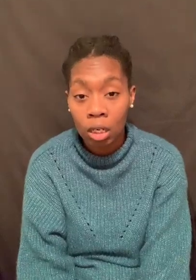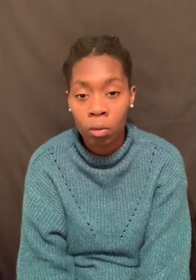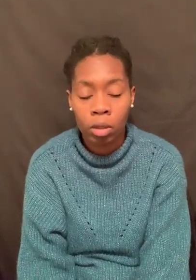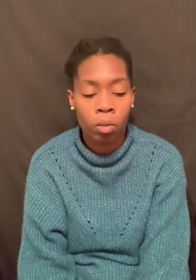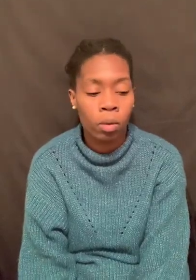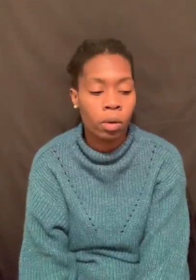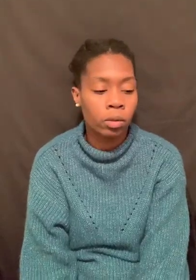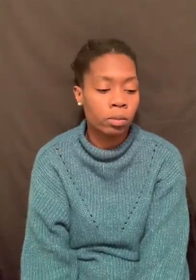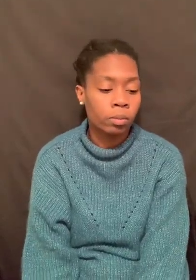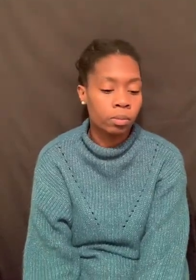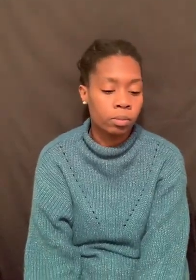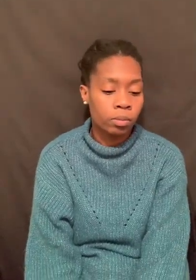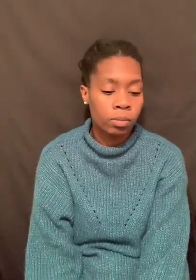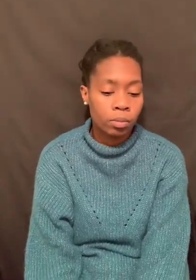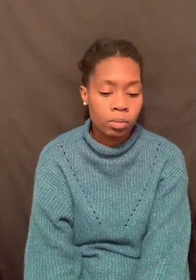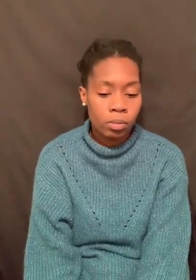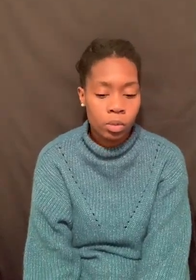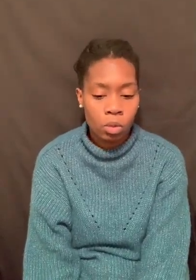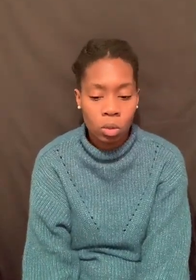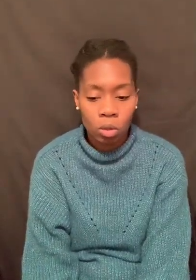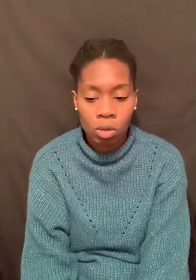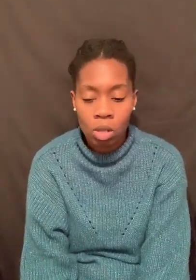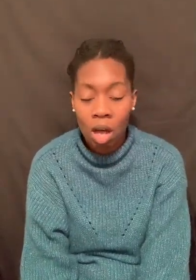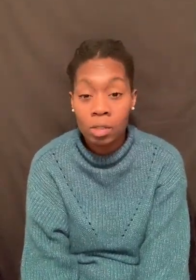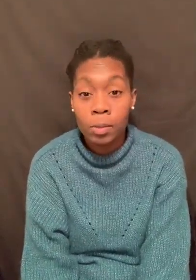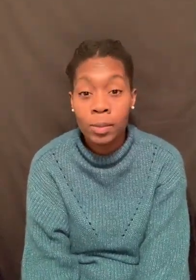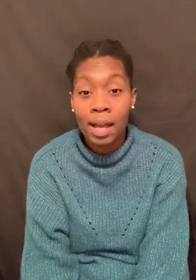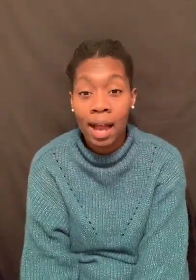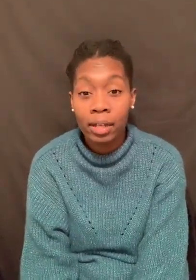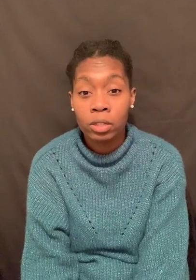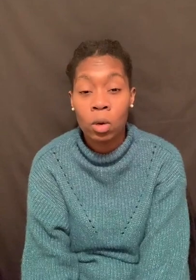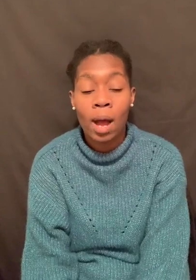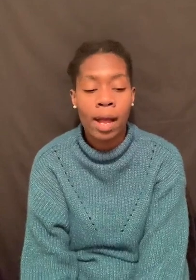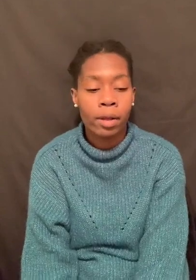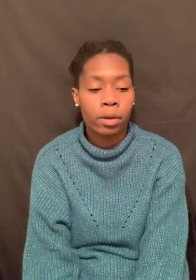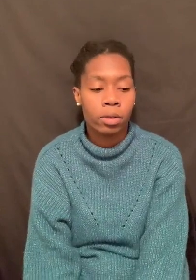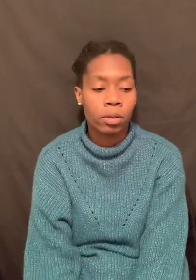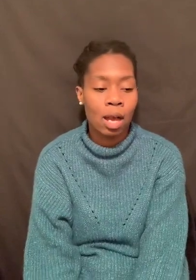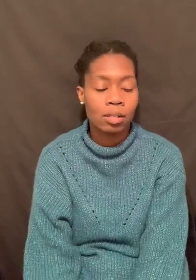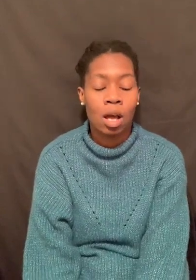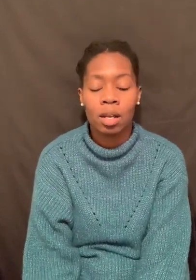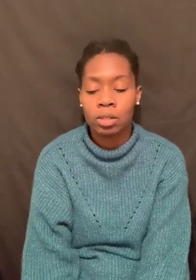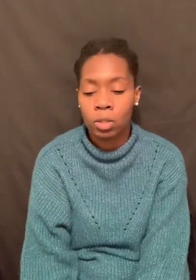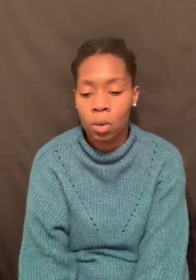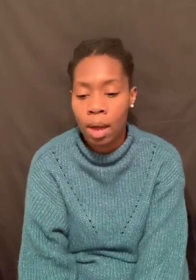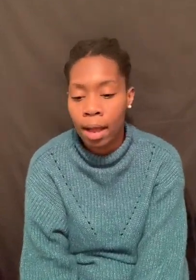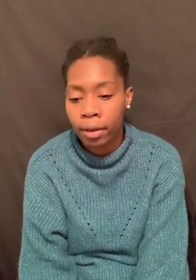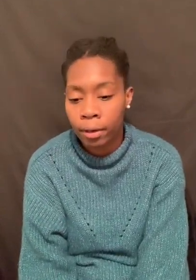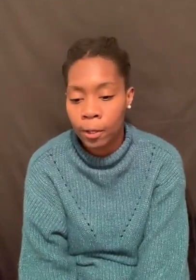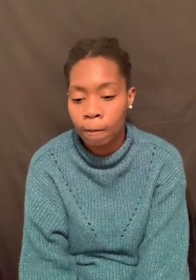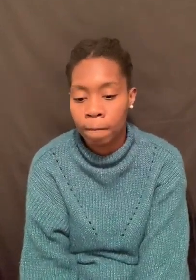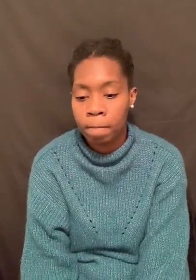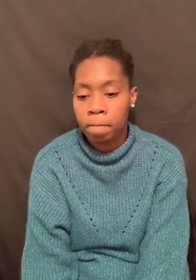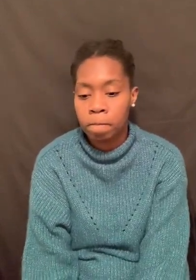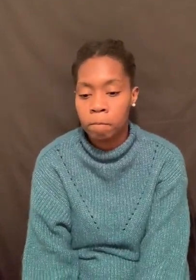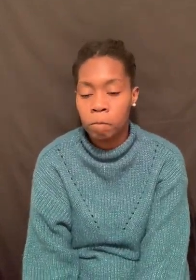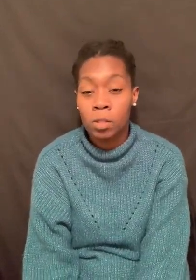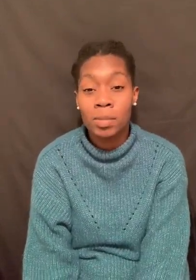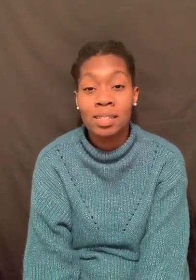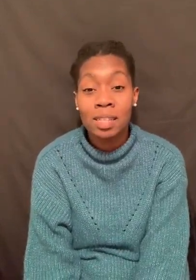of the world. So, the Lord's calling people to go higher. God's calling us to go higher. To be